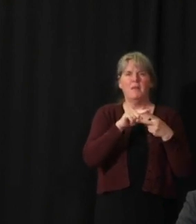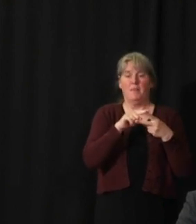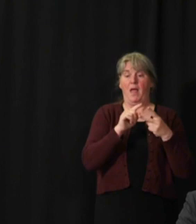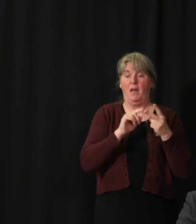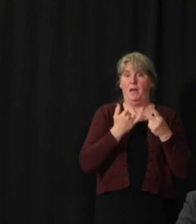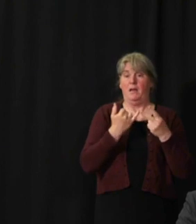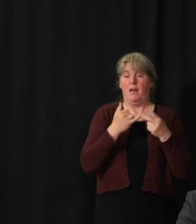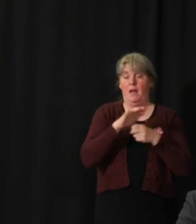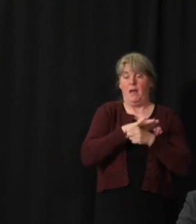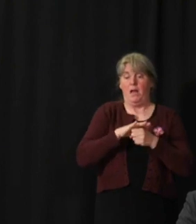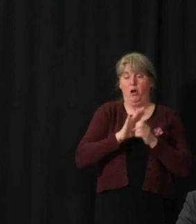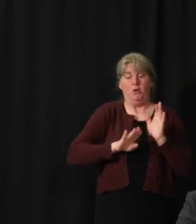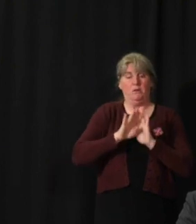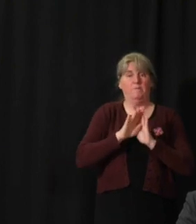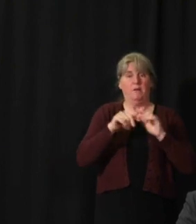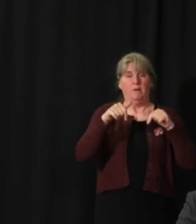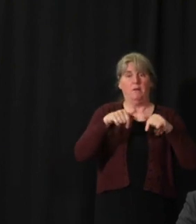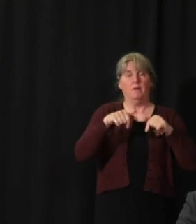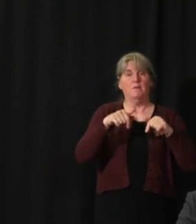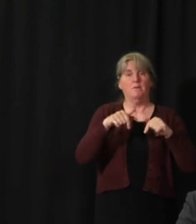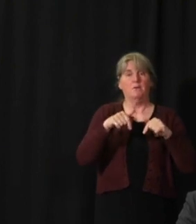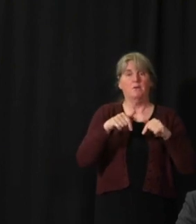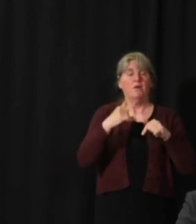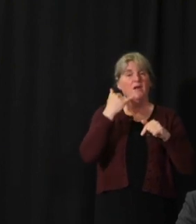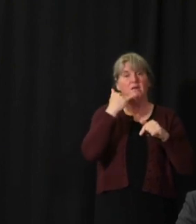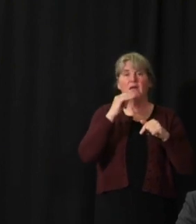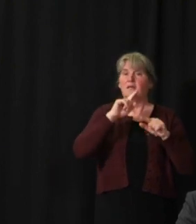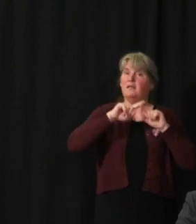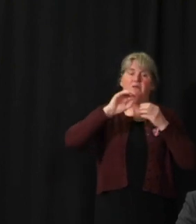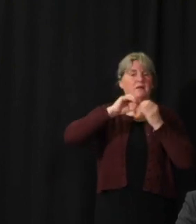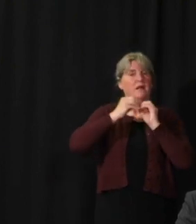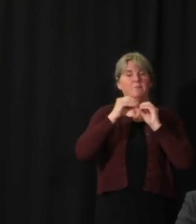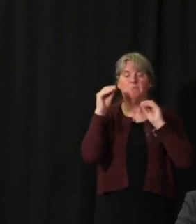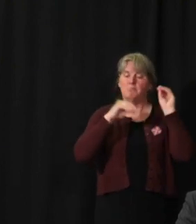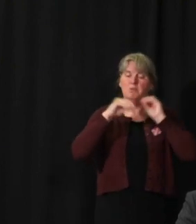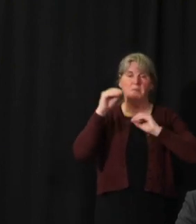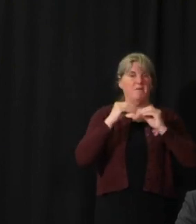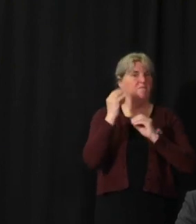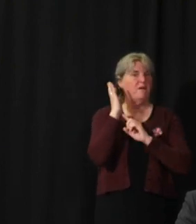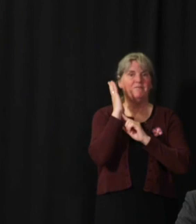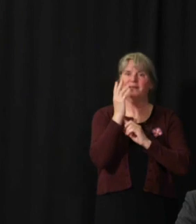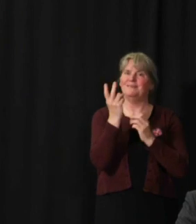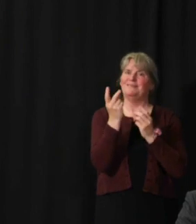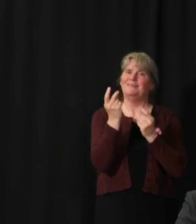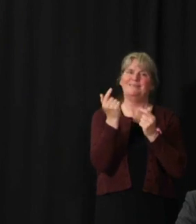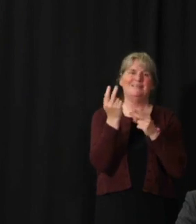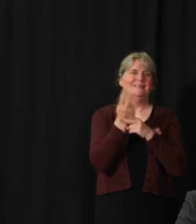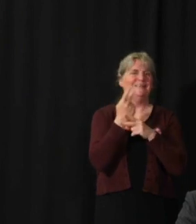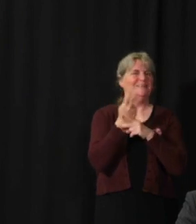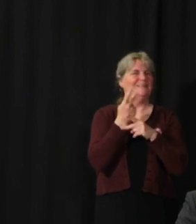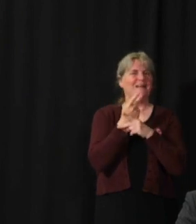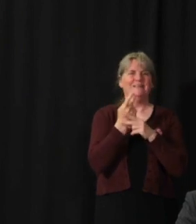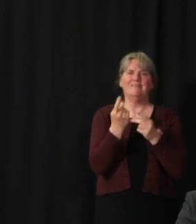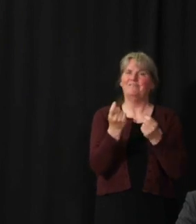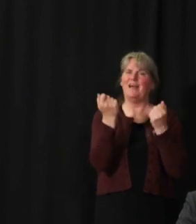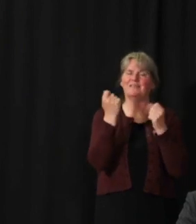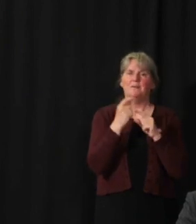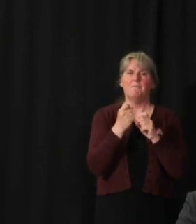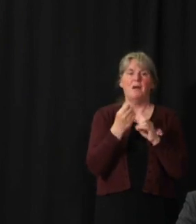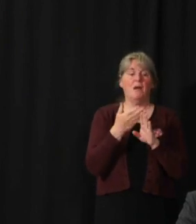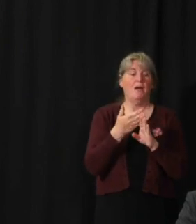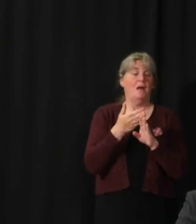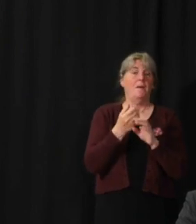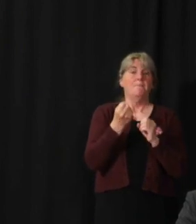locally and you can, if you plug in different numbers, you can get an answer in five minutes, but it took many weeks,